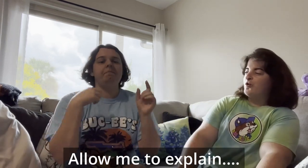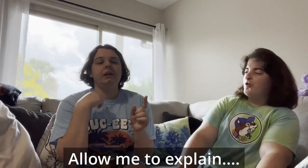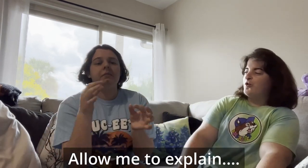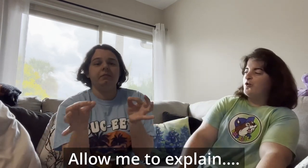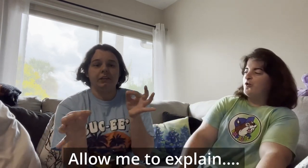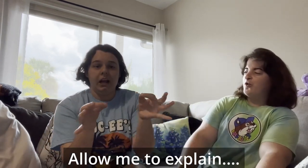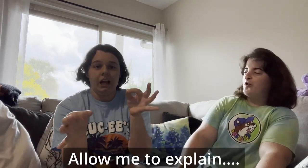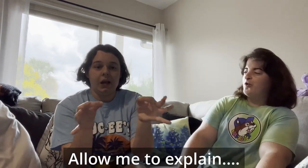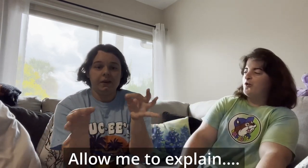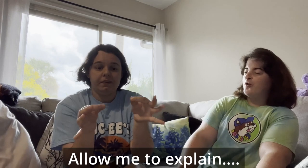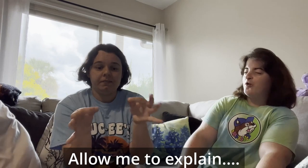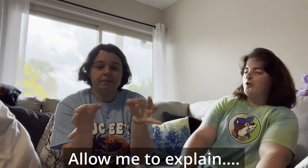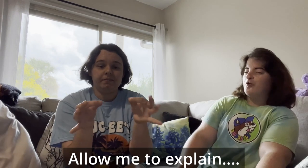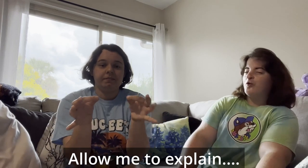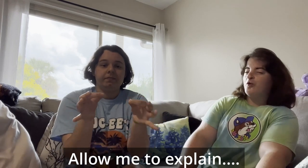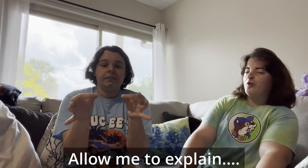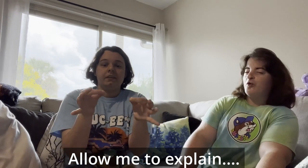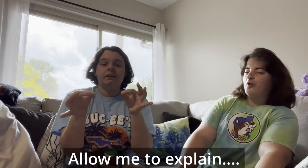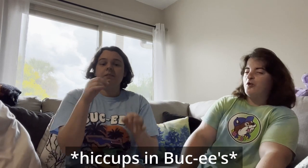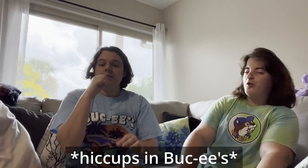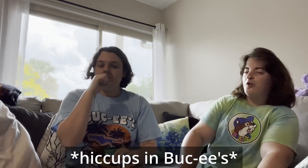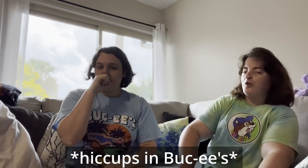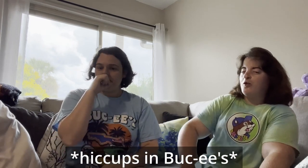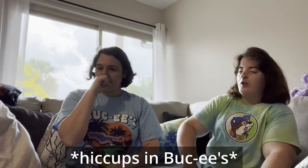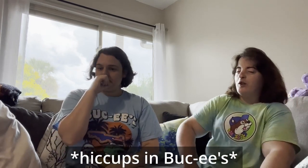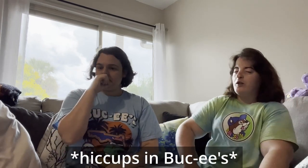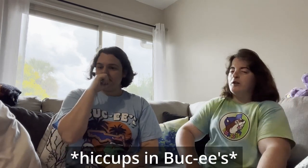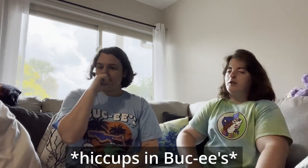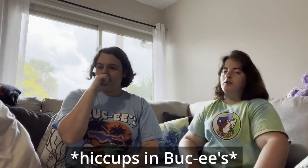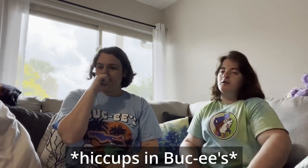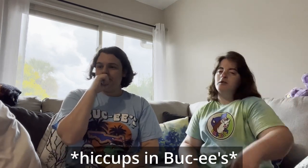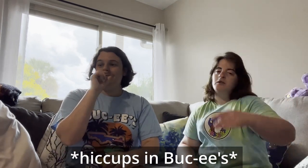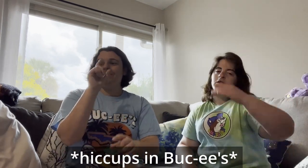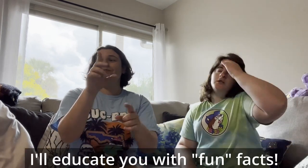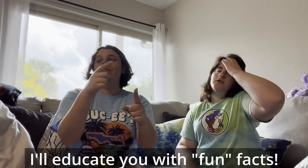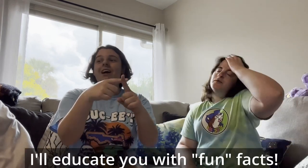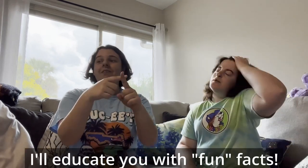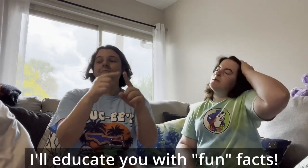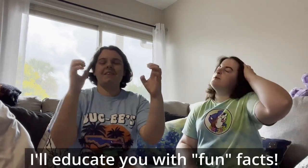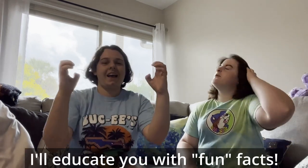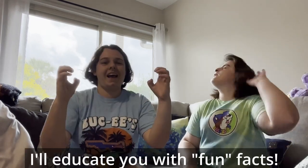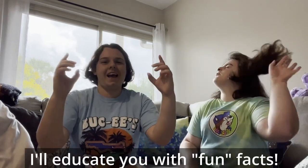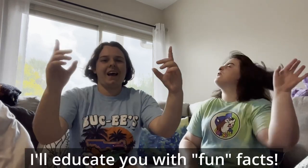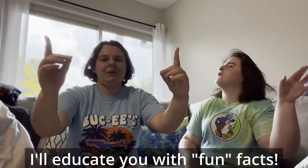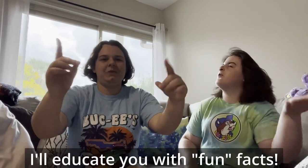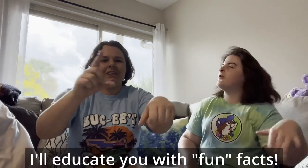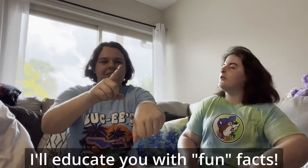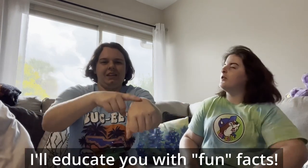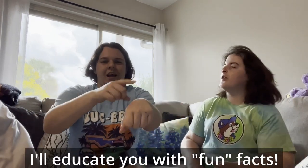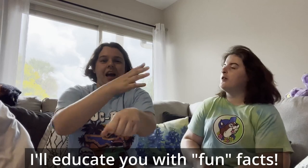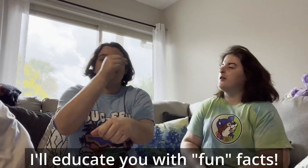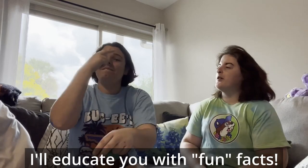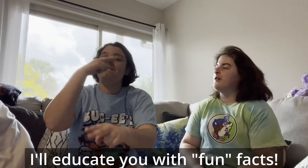Sorry. What's understood, that..